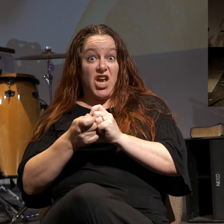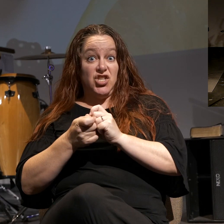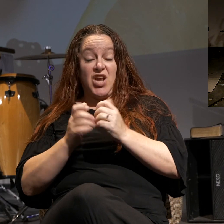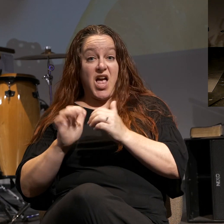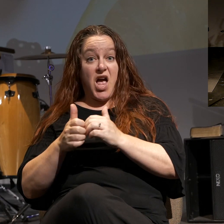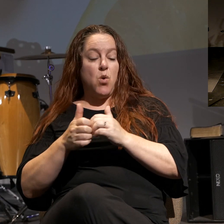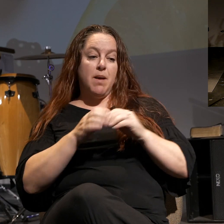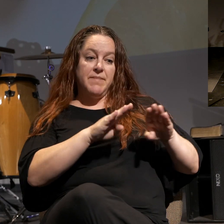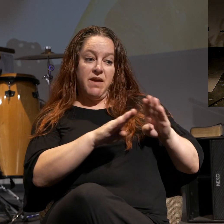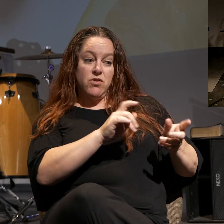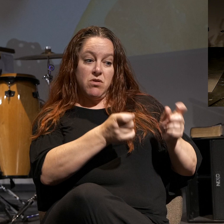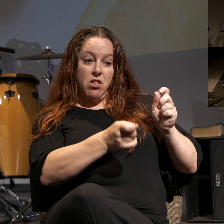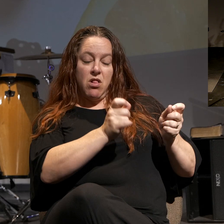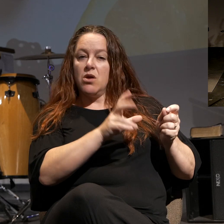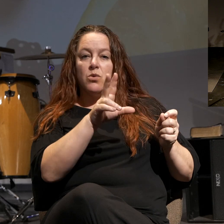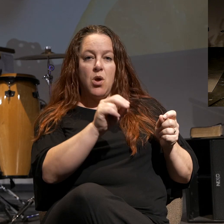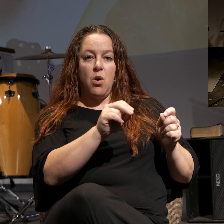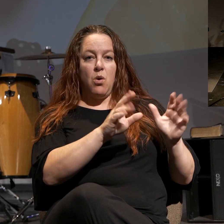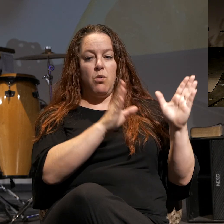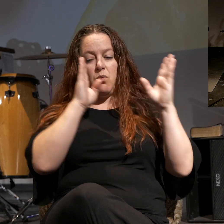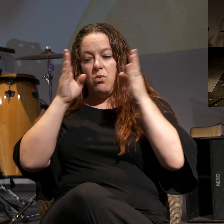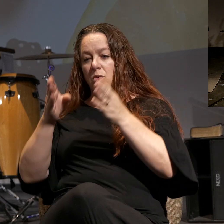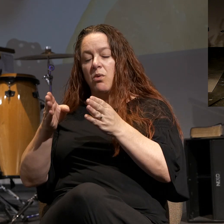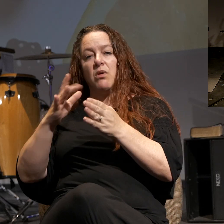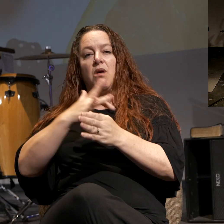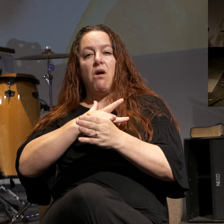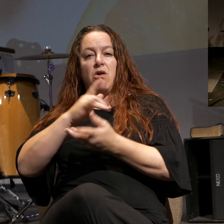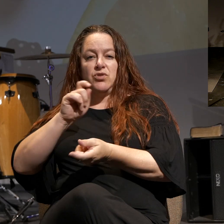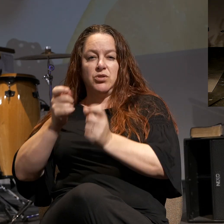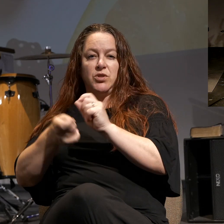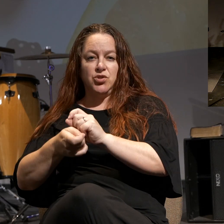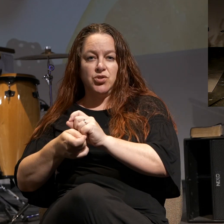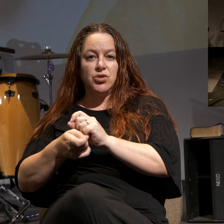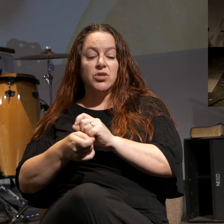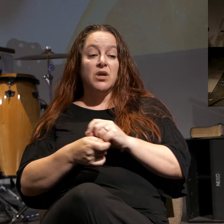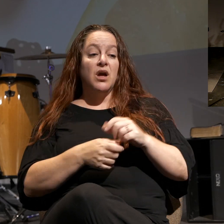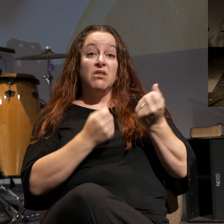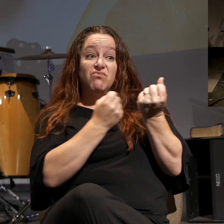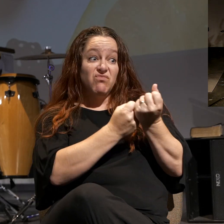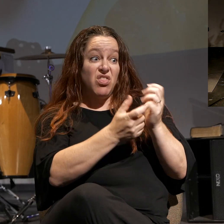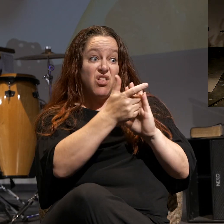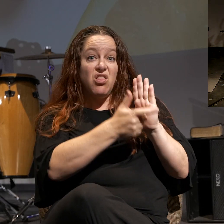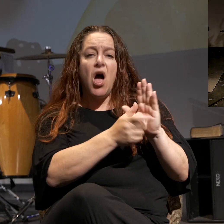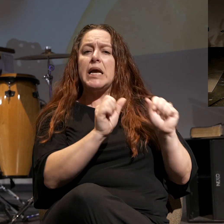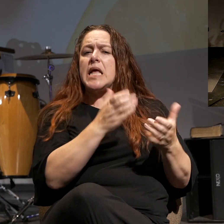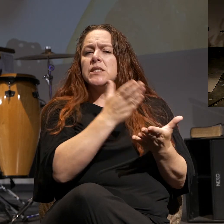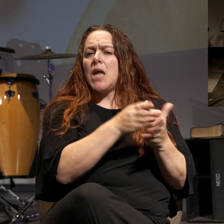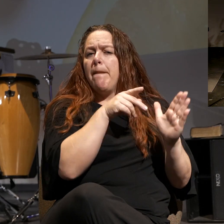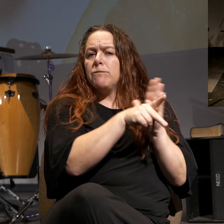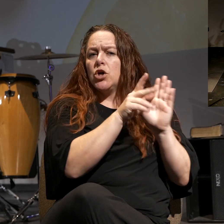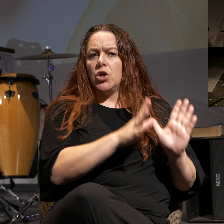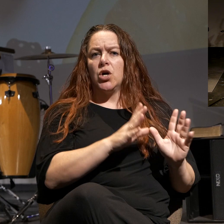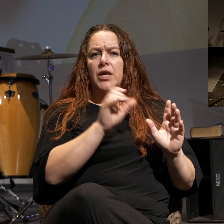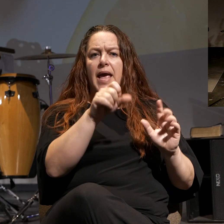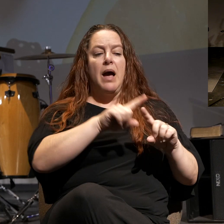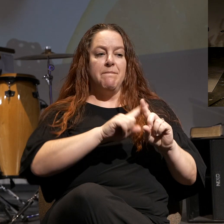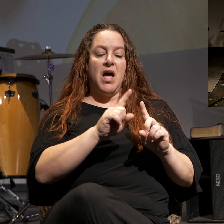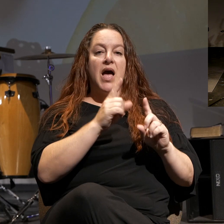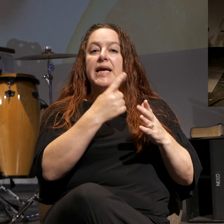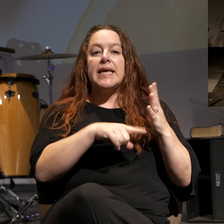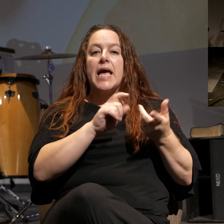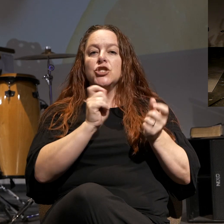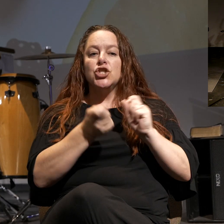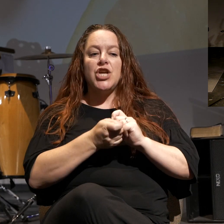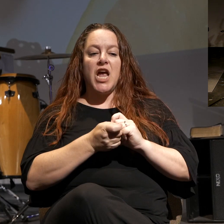modification, it's heart transformation. See, a well-enforced law can stop most murders, but it can't change the heart of